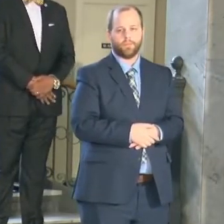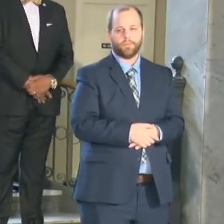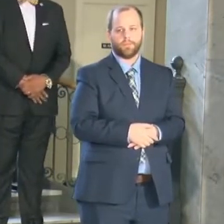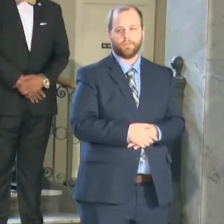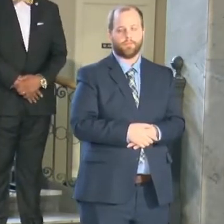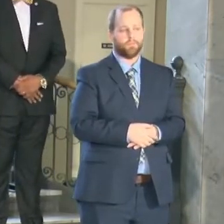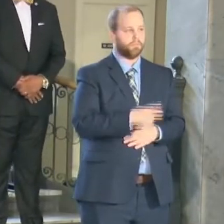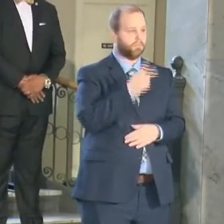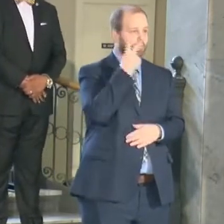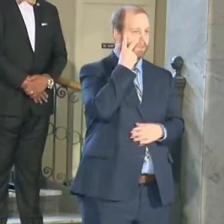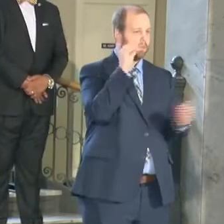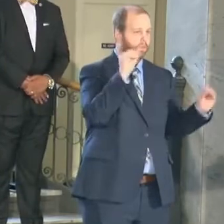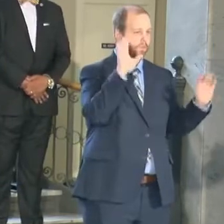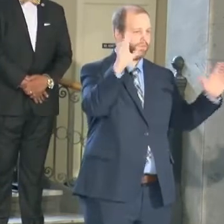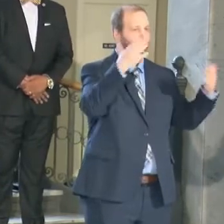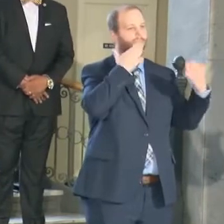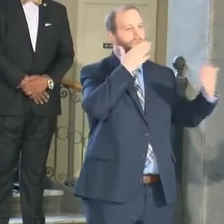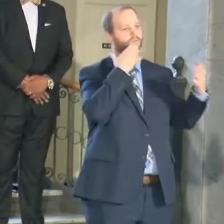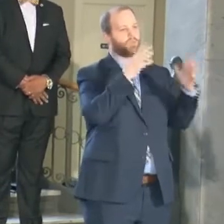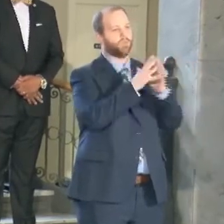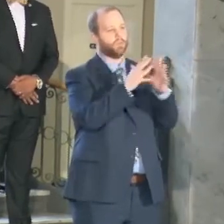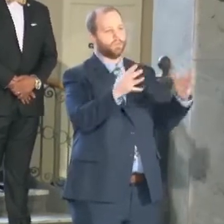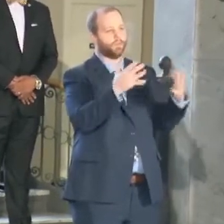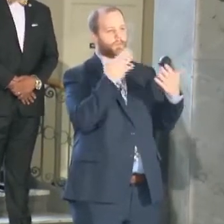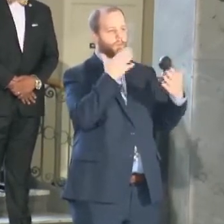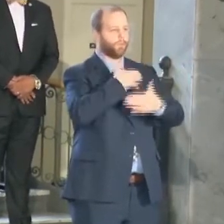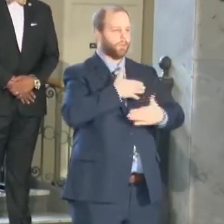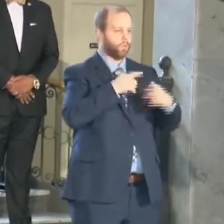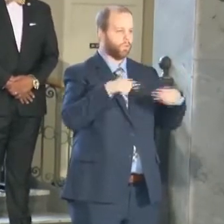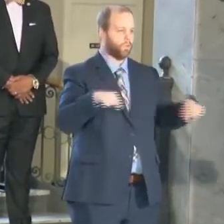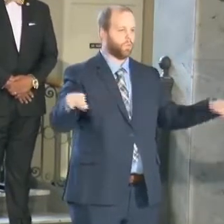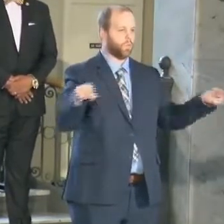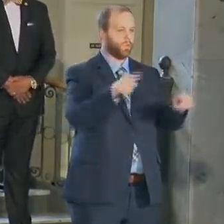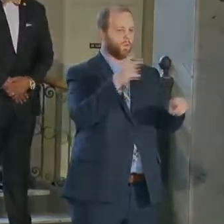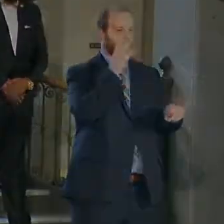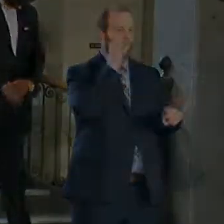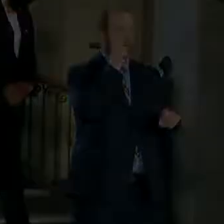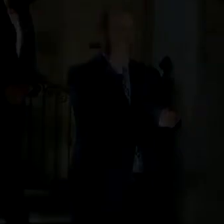saying none thank you so much we do appreciate you we'll be back before you next week